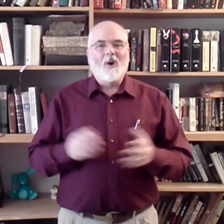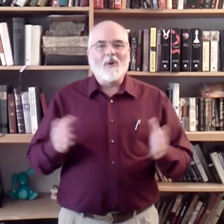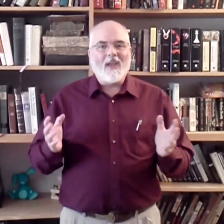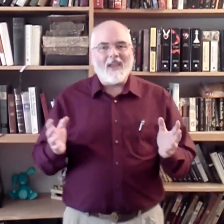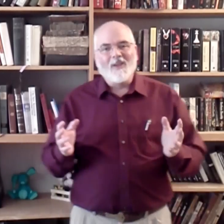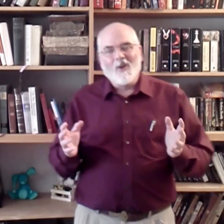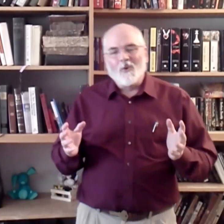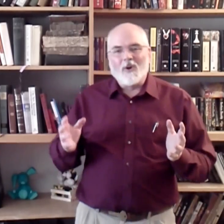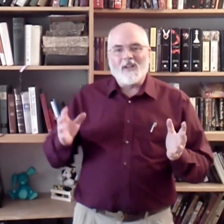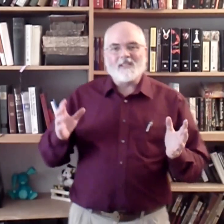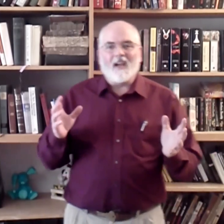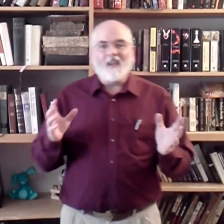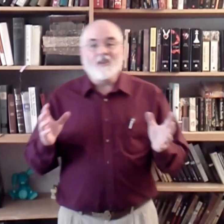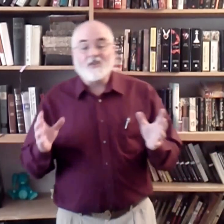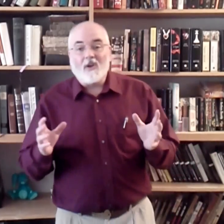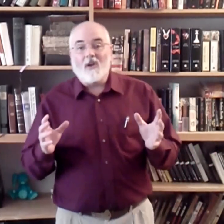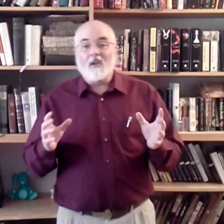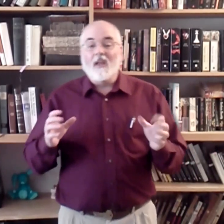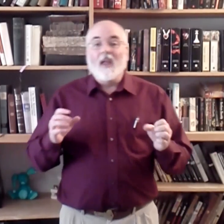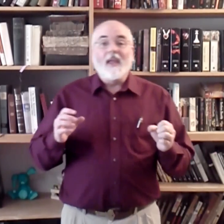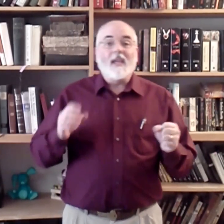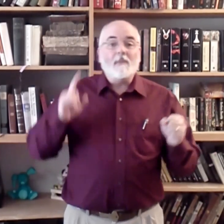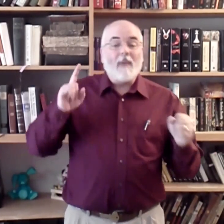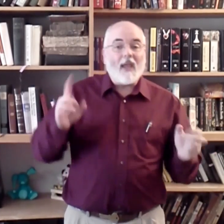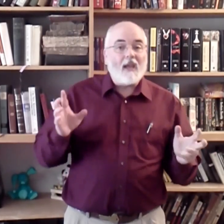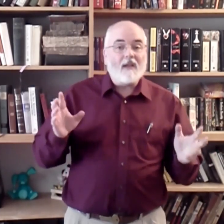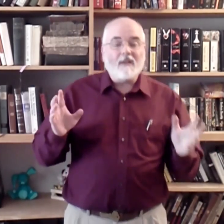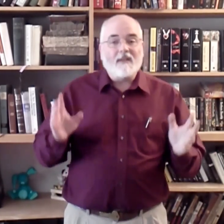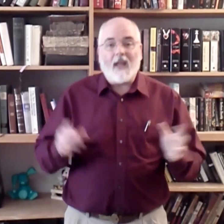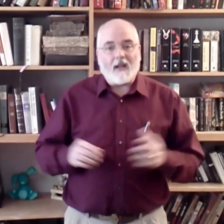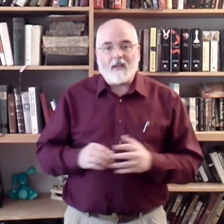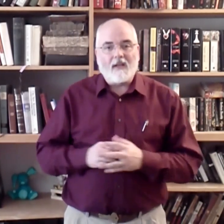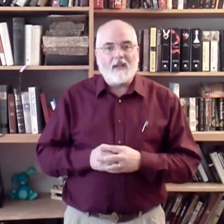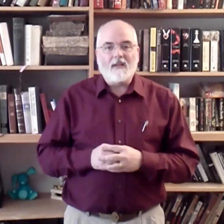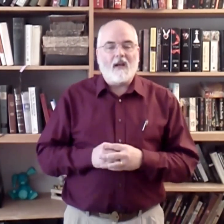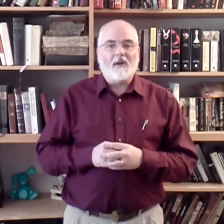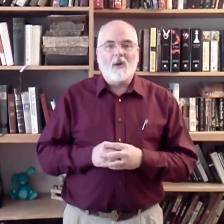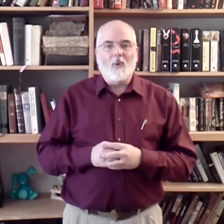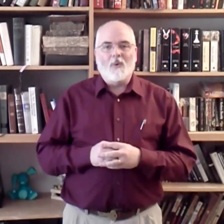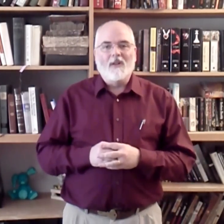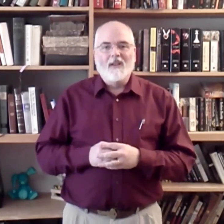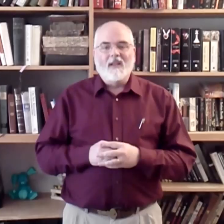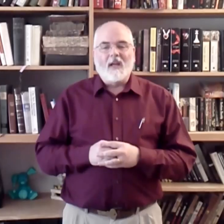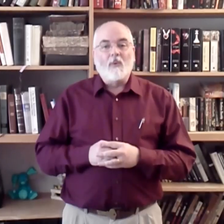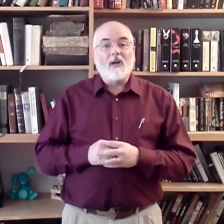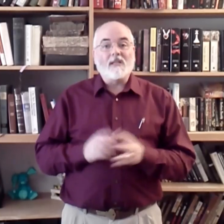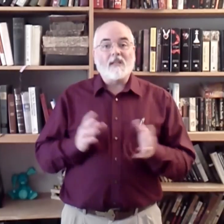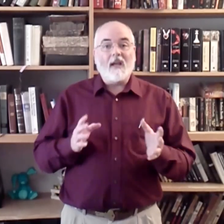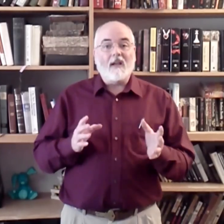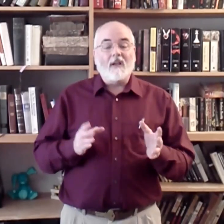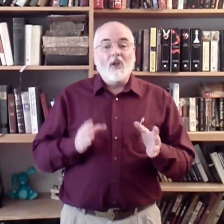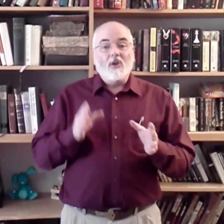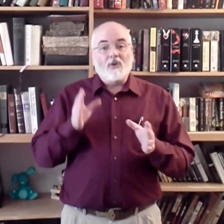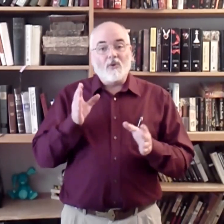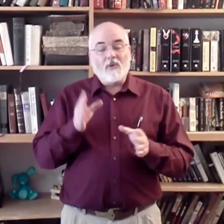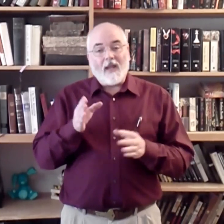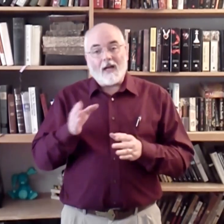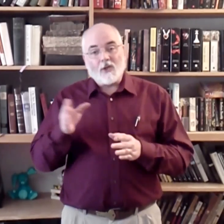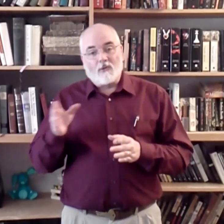Okay, we're going to sign the song, He Paid a Debt He Did Not Owe, and we're going to sign it to the actual